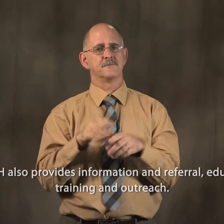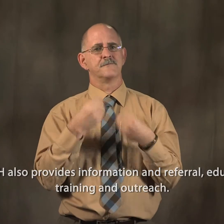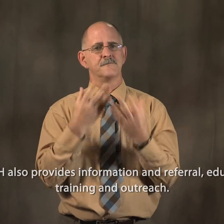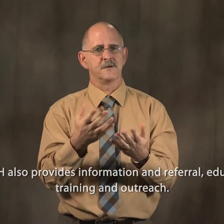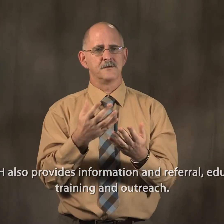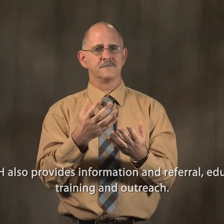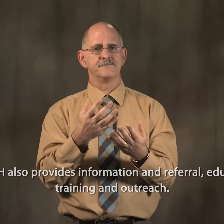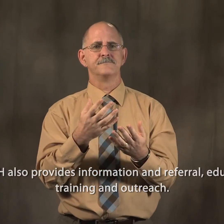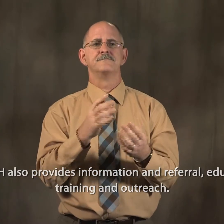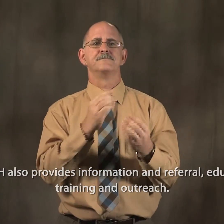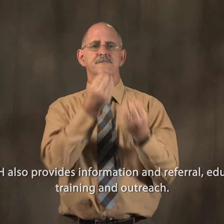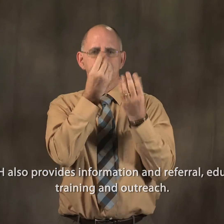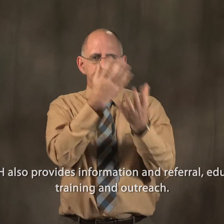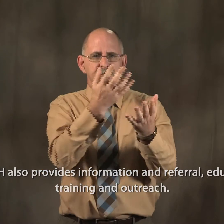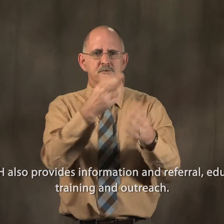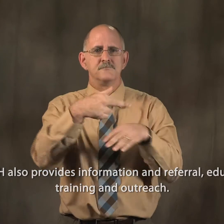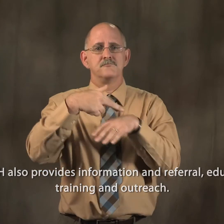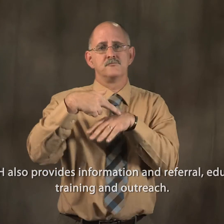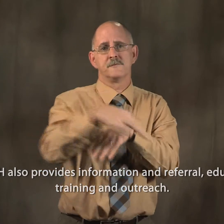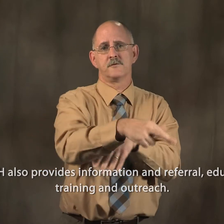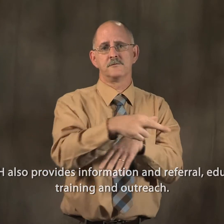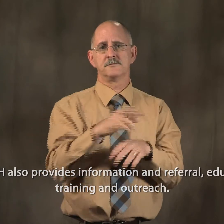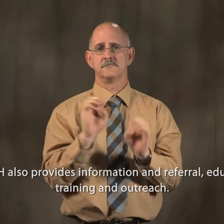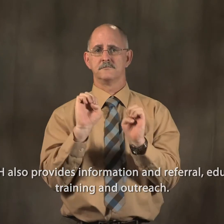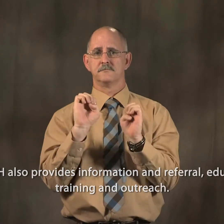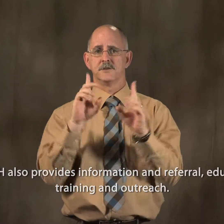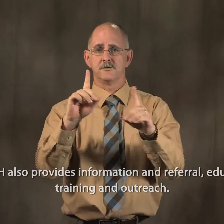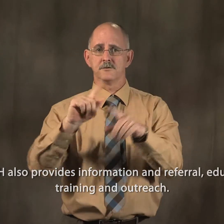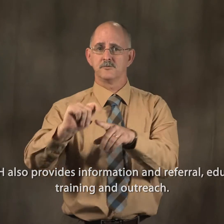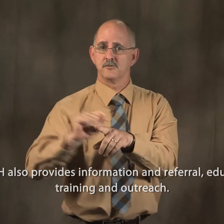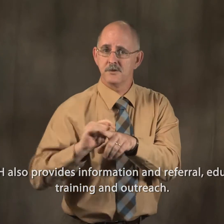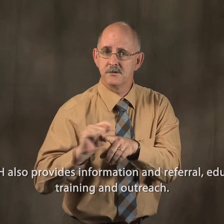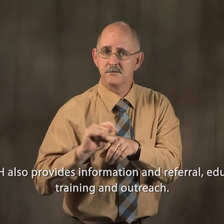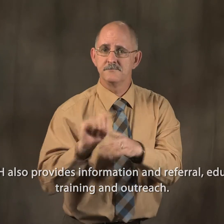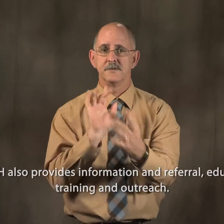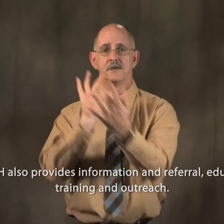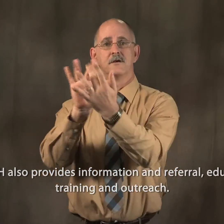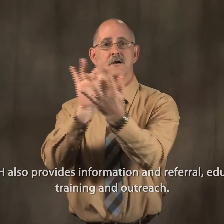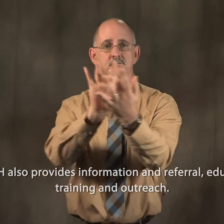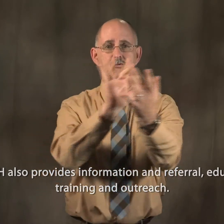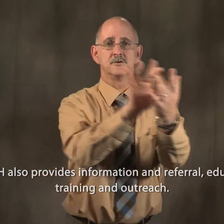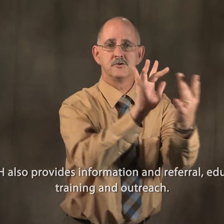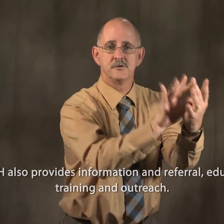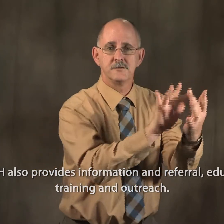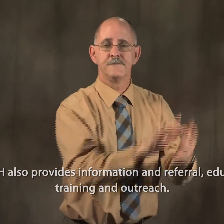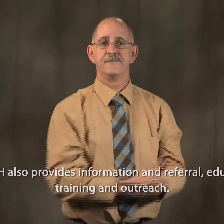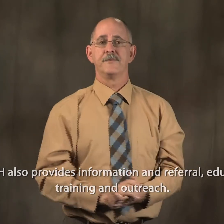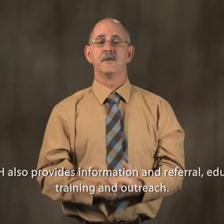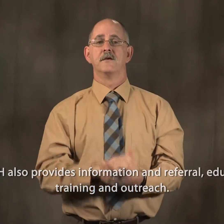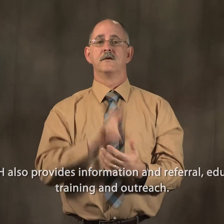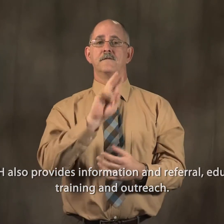VDDHH also provides information and referral, education, training, and outreach.